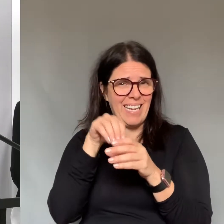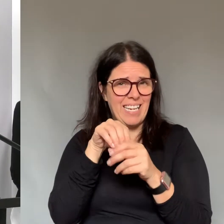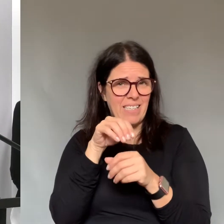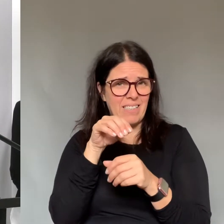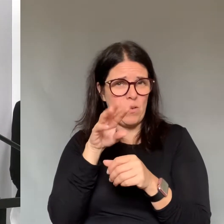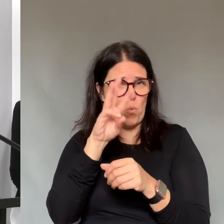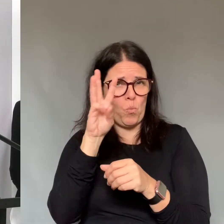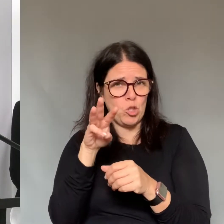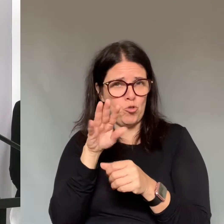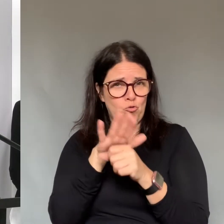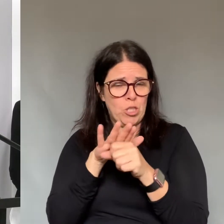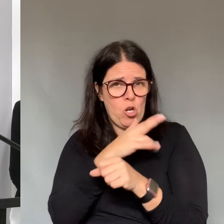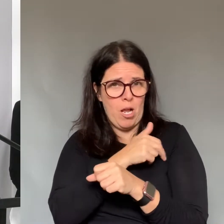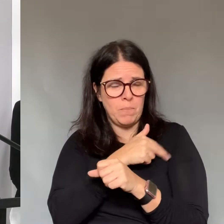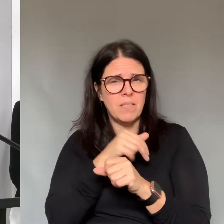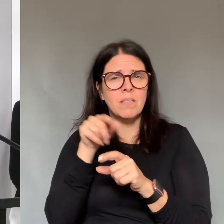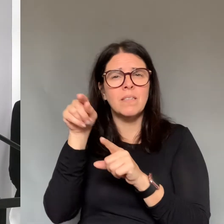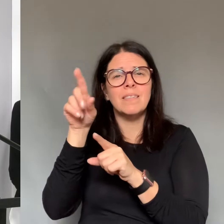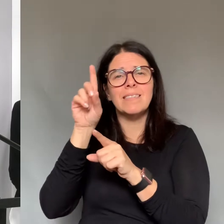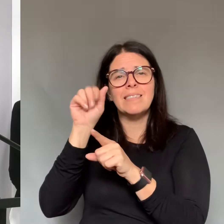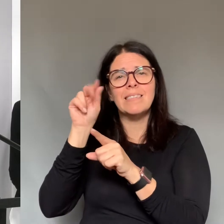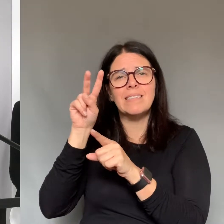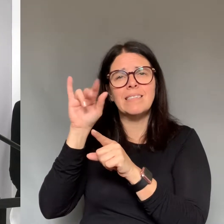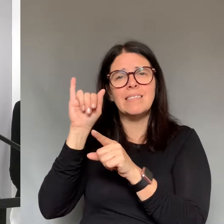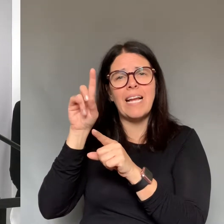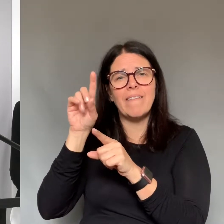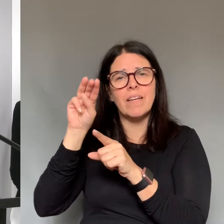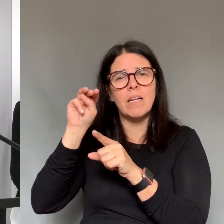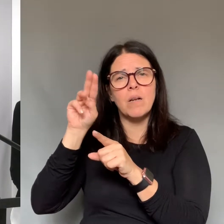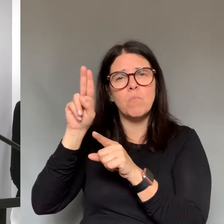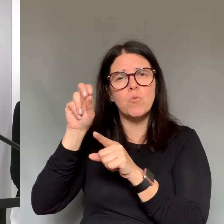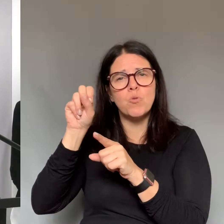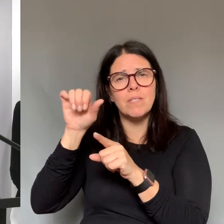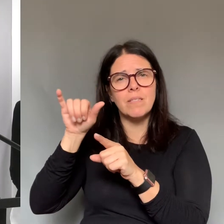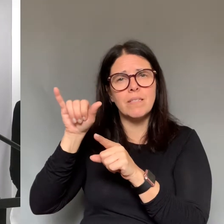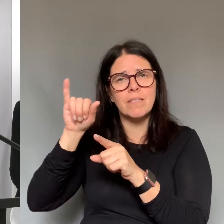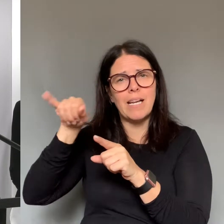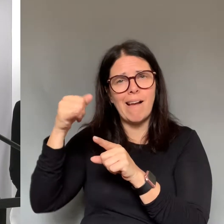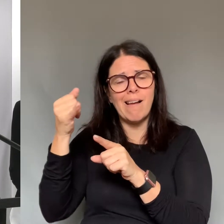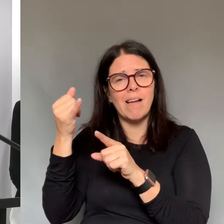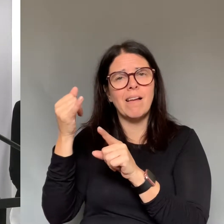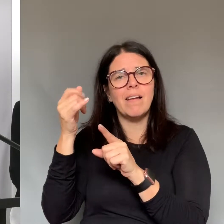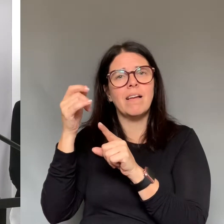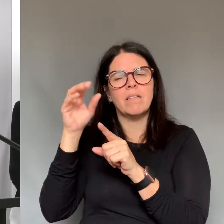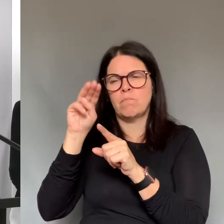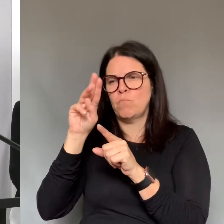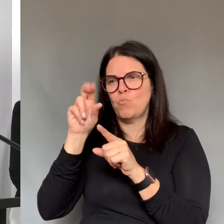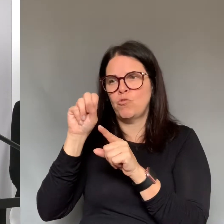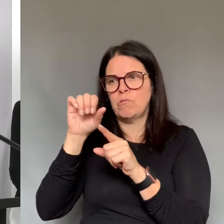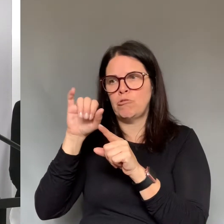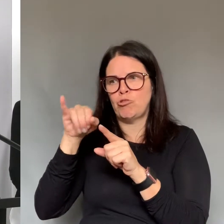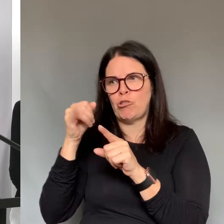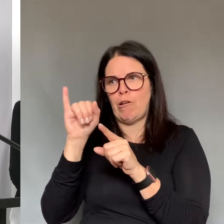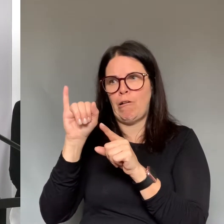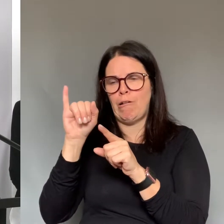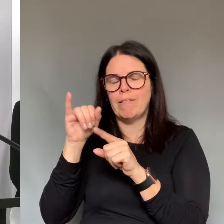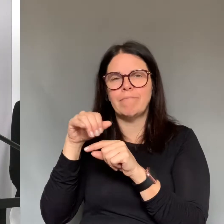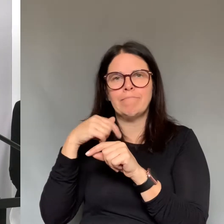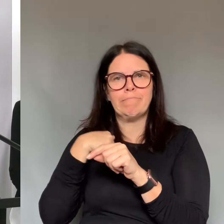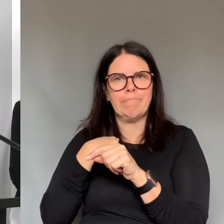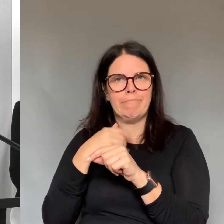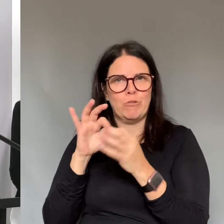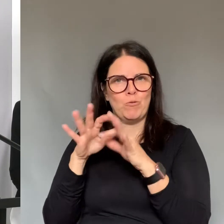urgent need definitely puts them at a higher risk of developing more severe consequences. So those 50 individuals that are in the hospital,